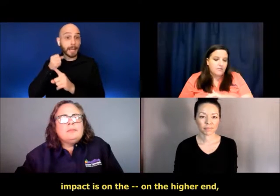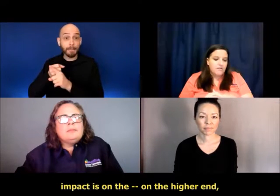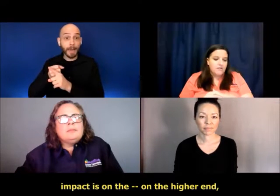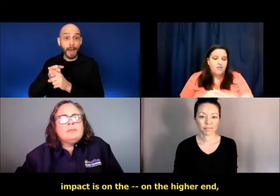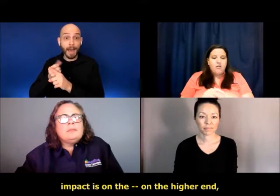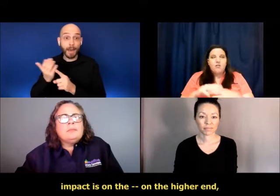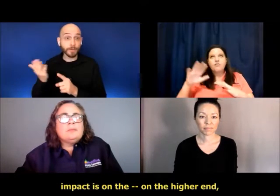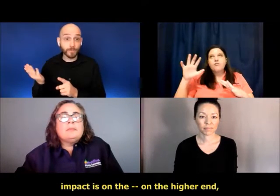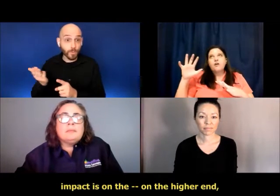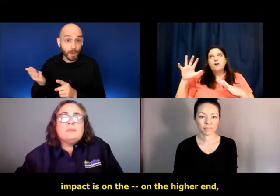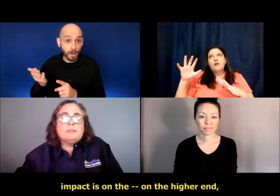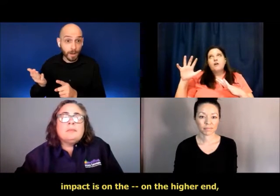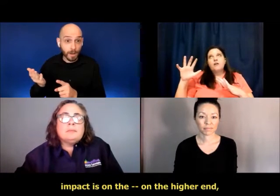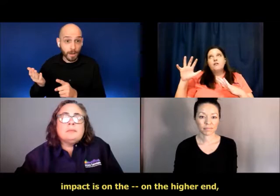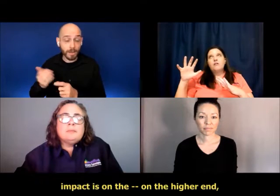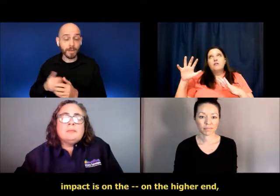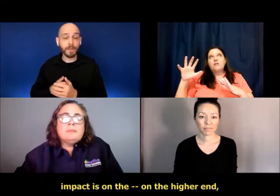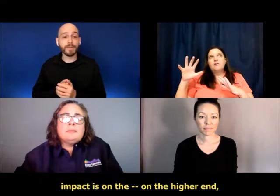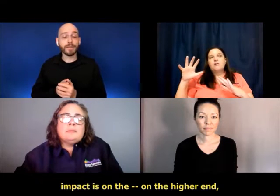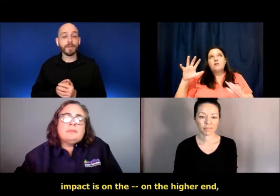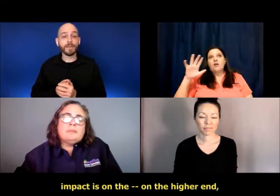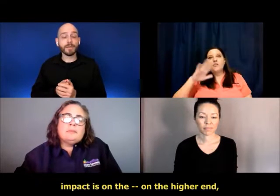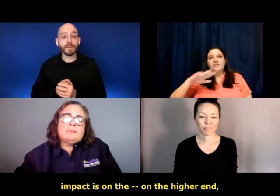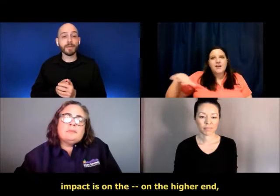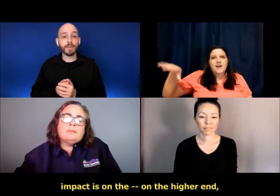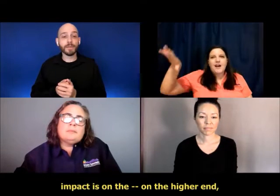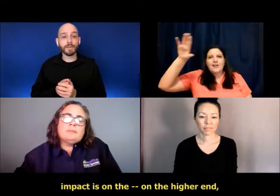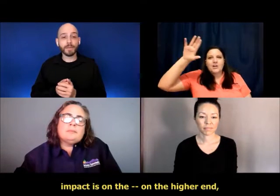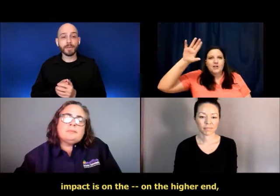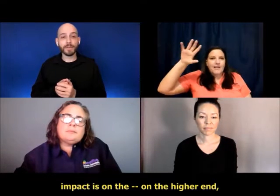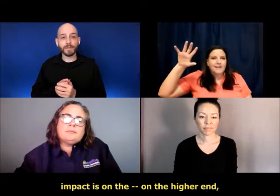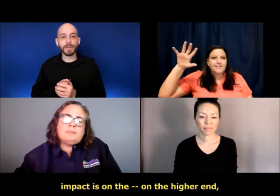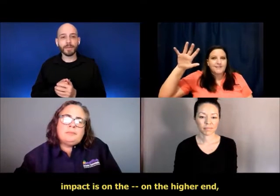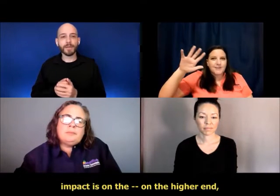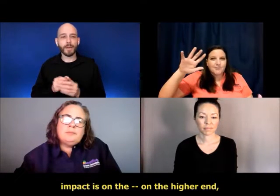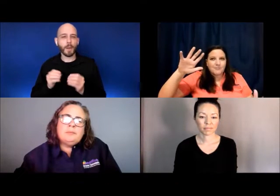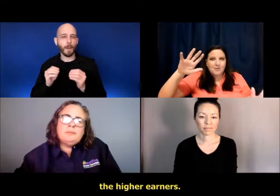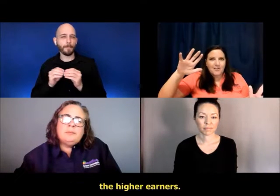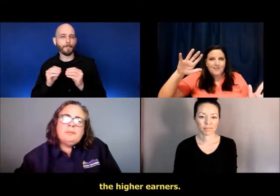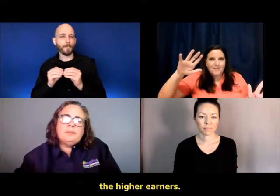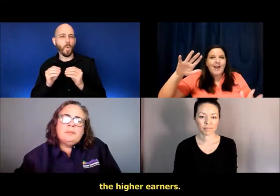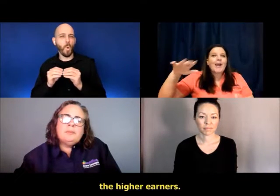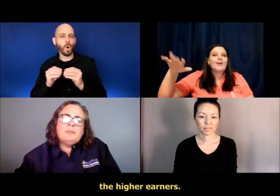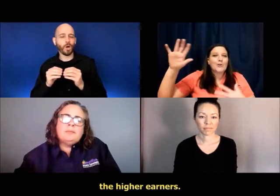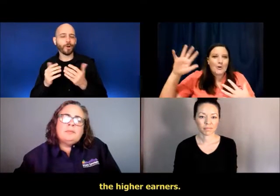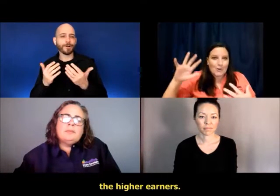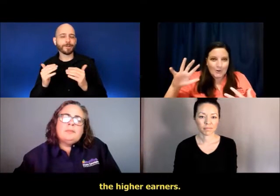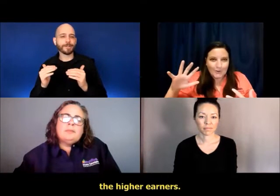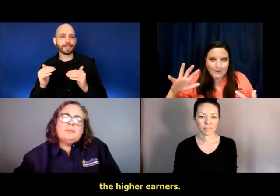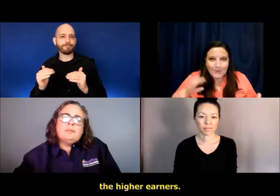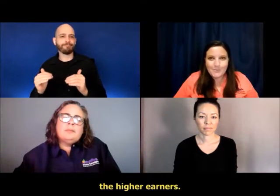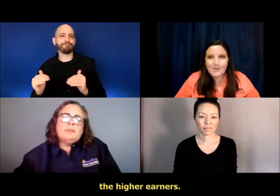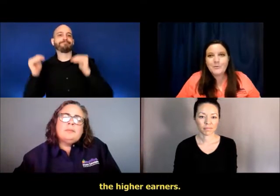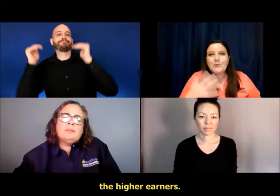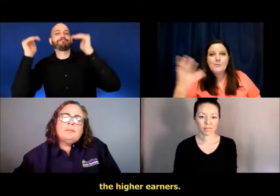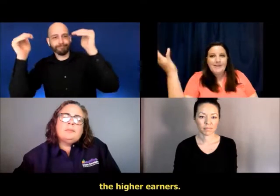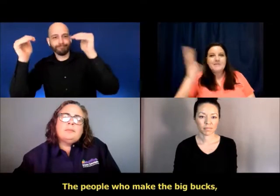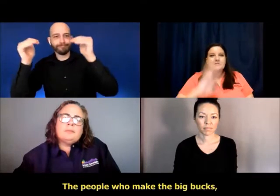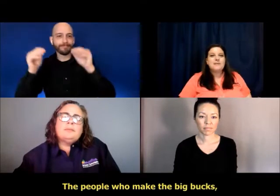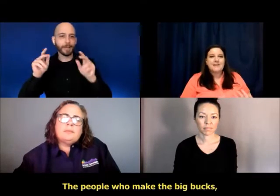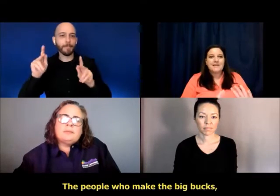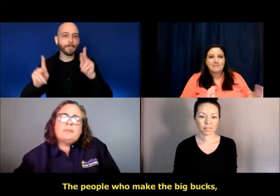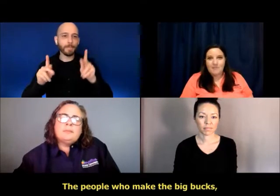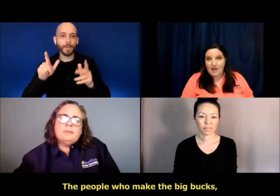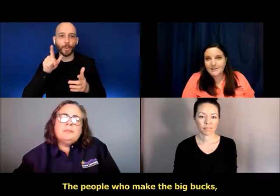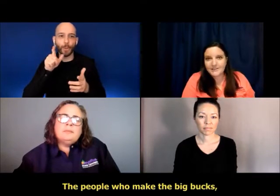the, on the higher end, the, the, the higher earners, the people who